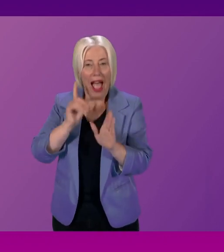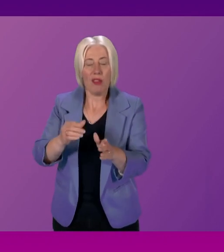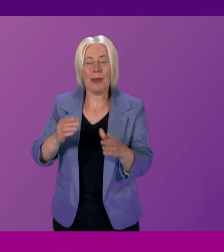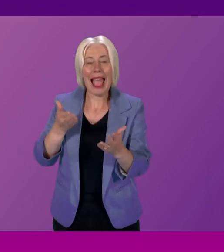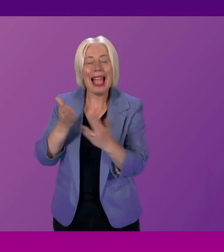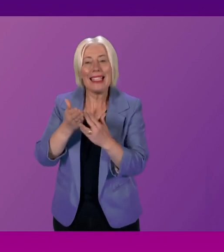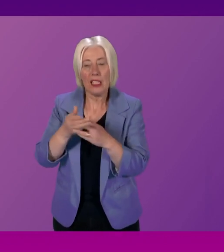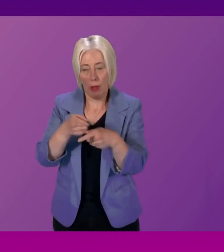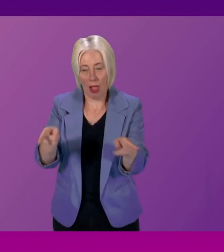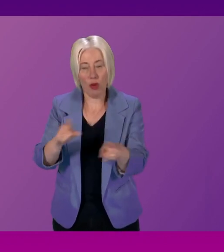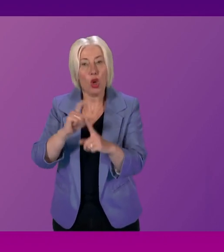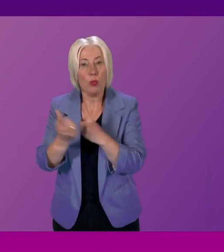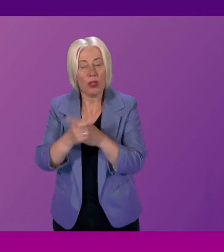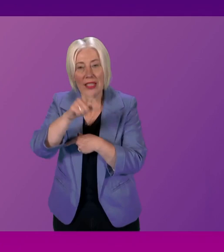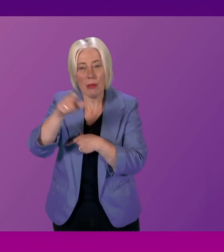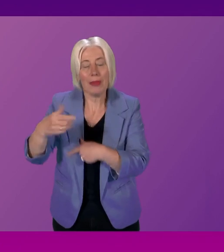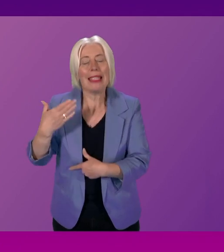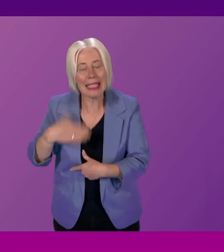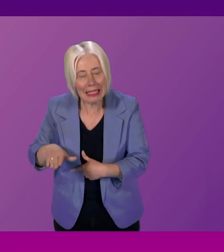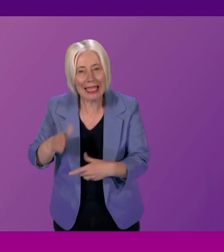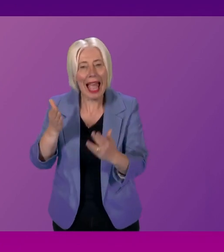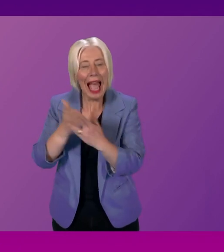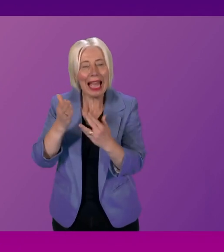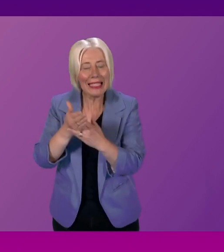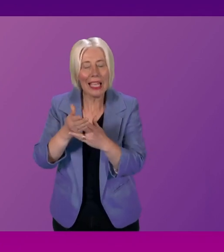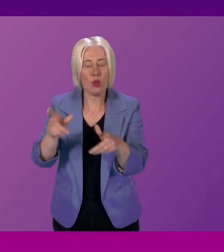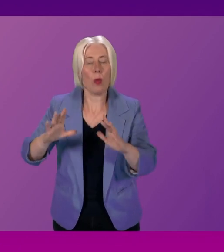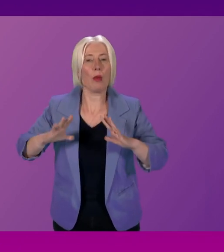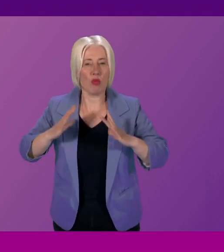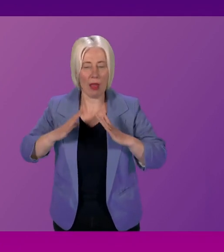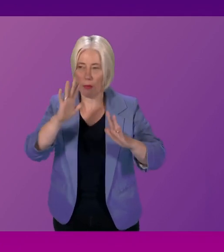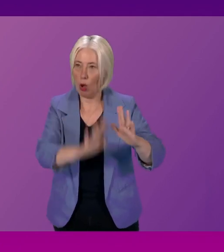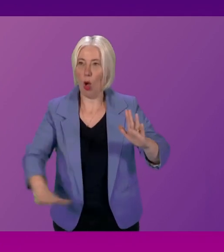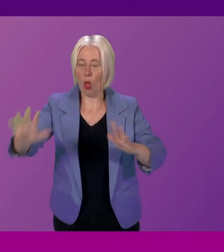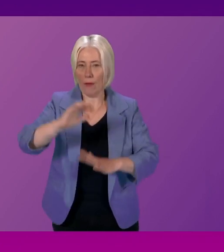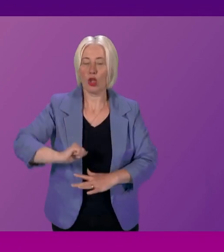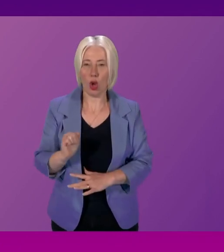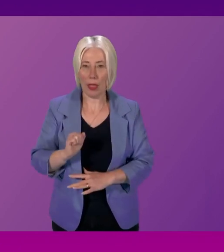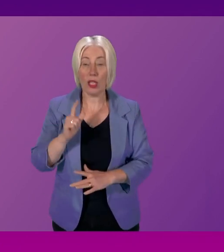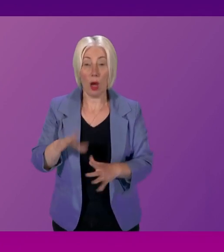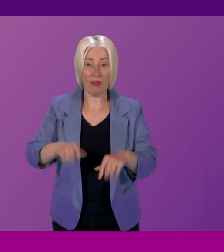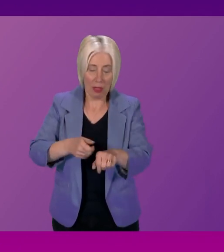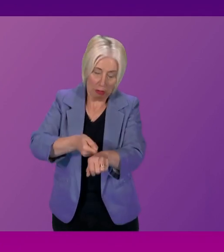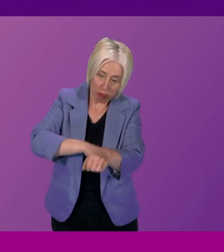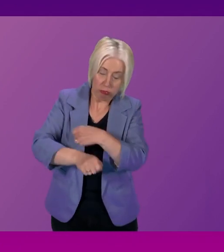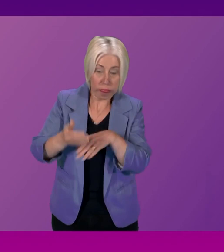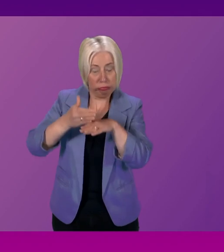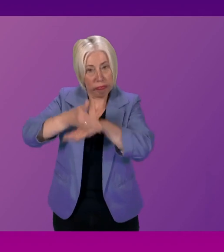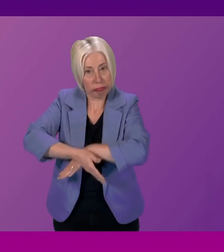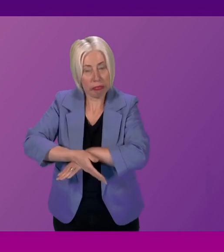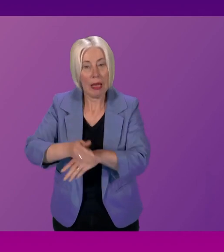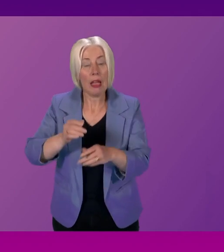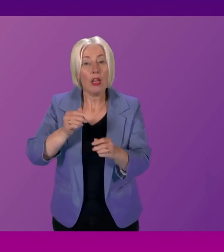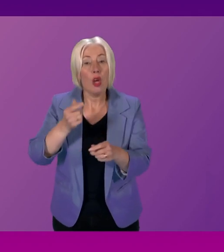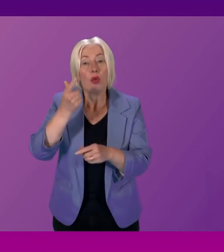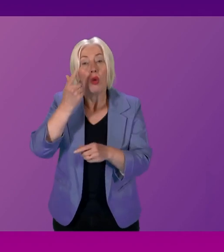and for those who are requiring communities up and down Scotland. Work is underway, very much underway, to pilot the online